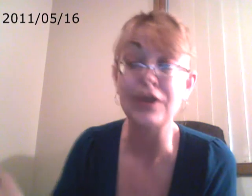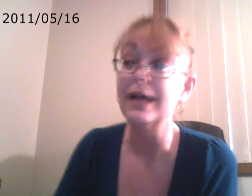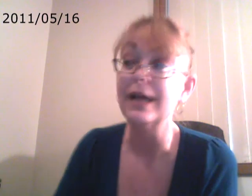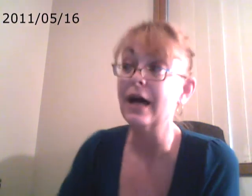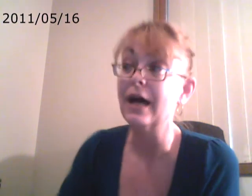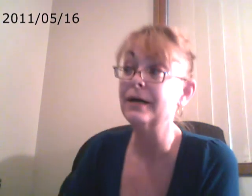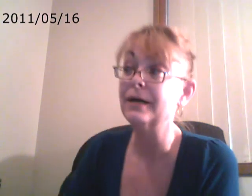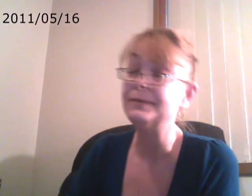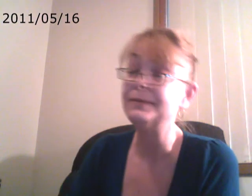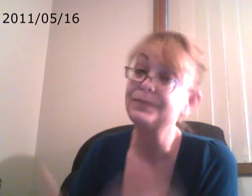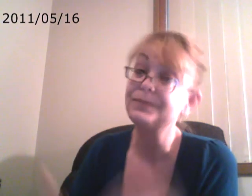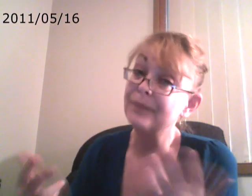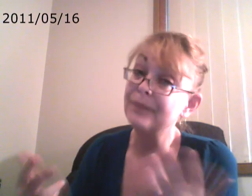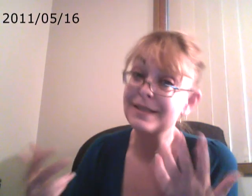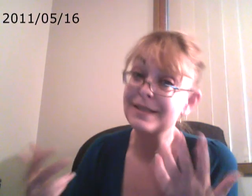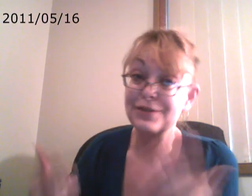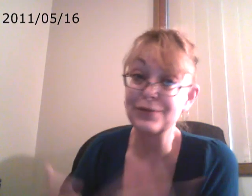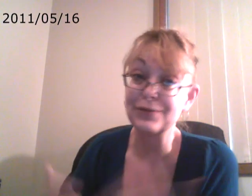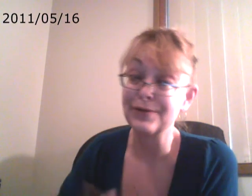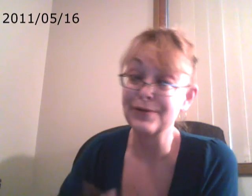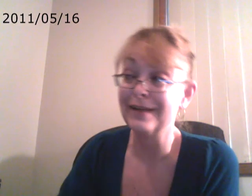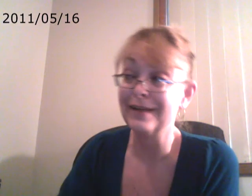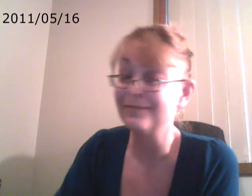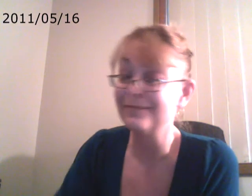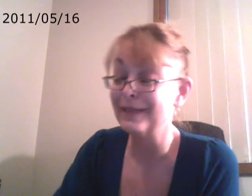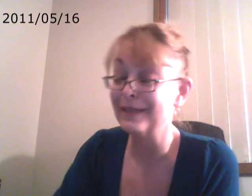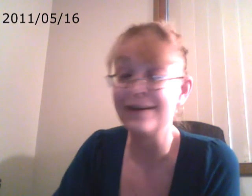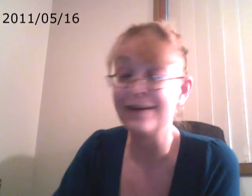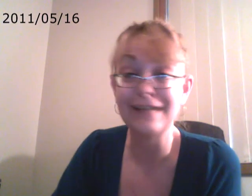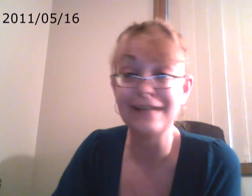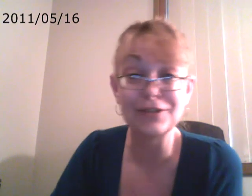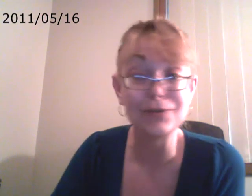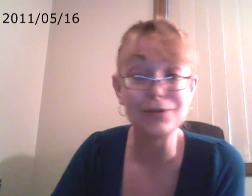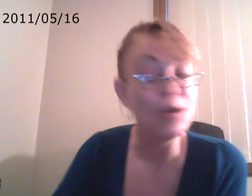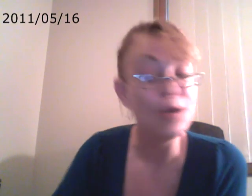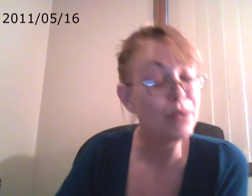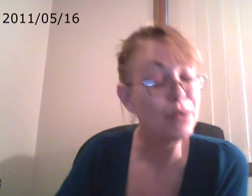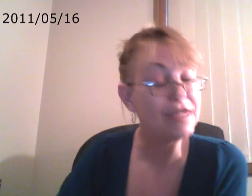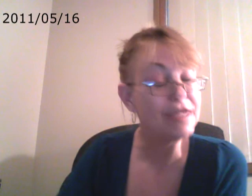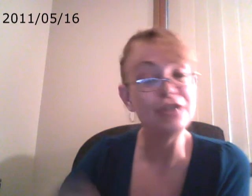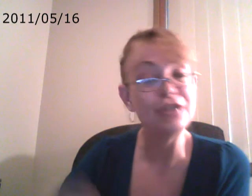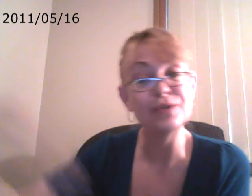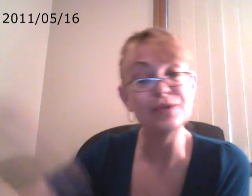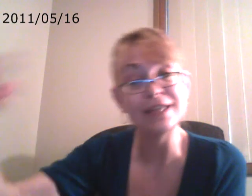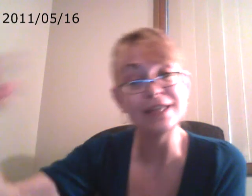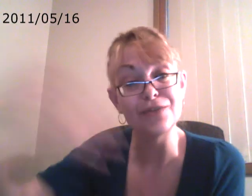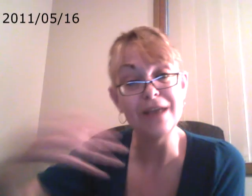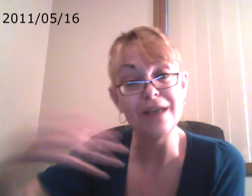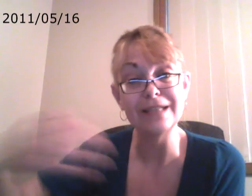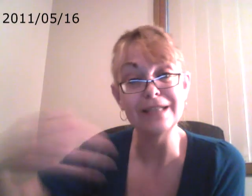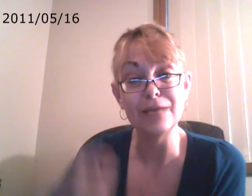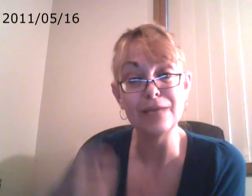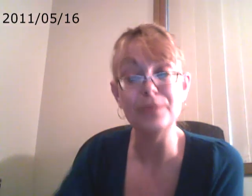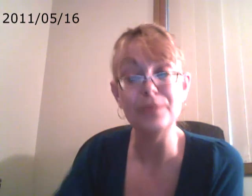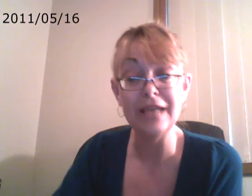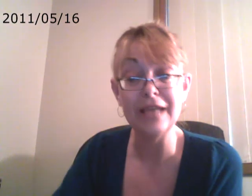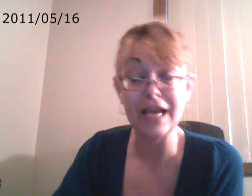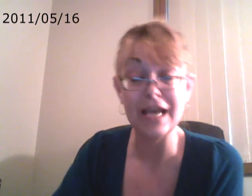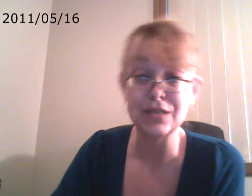on my sister who I've been in contact to. What they do is they try to label me as the